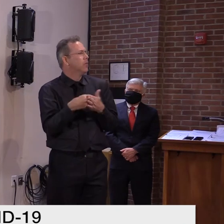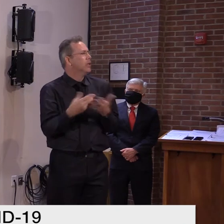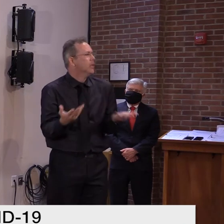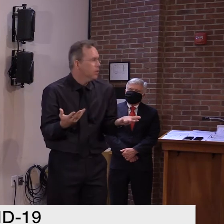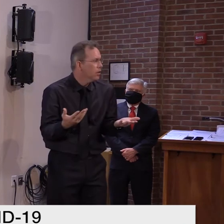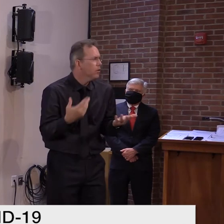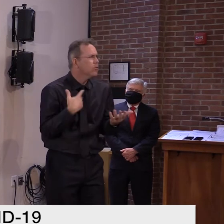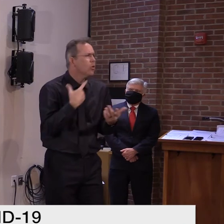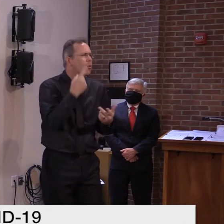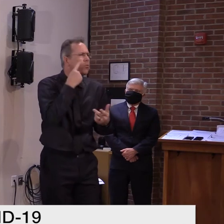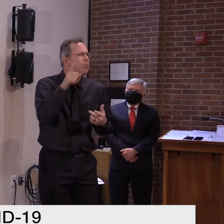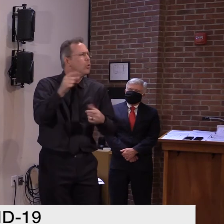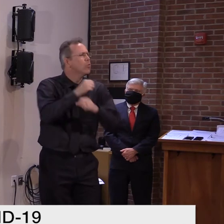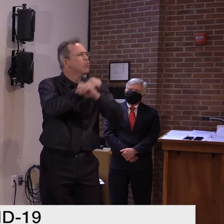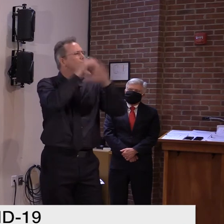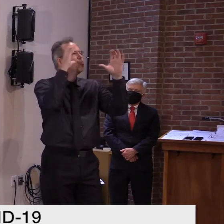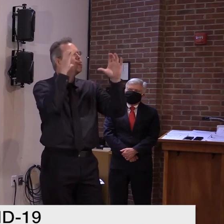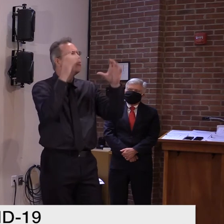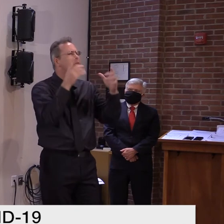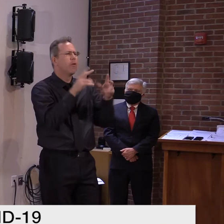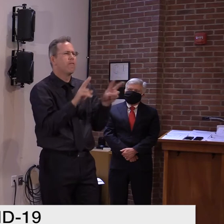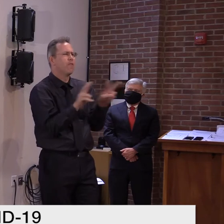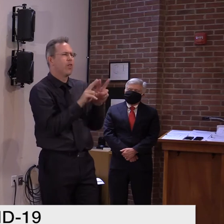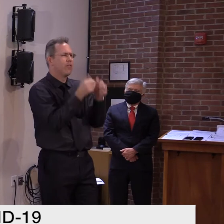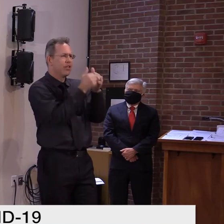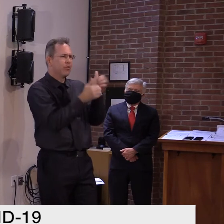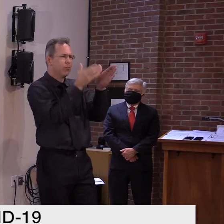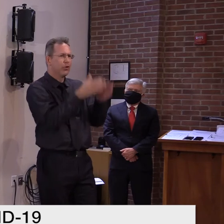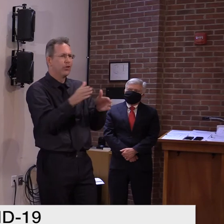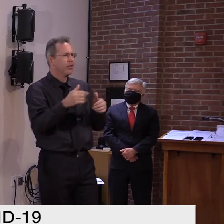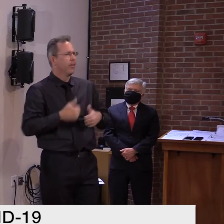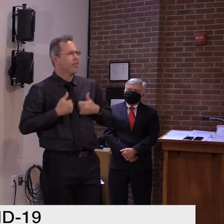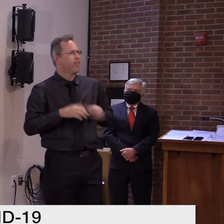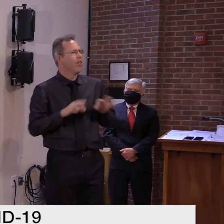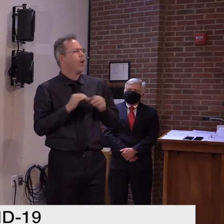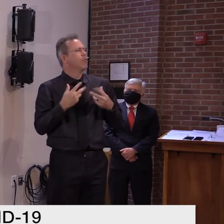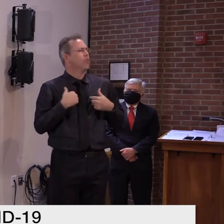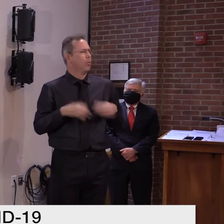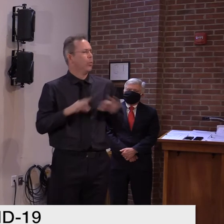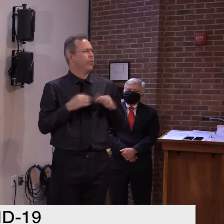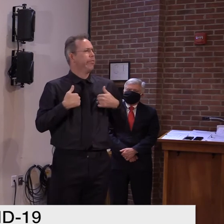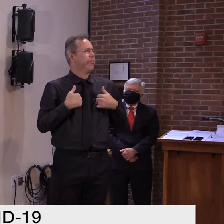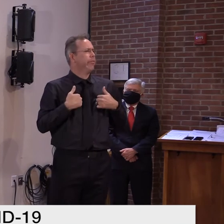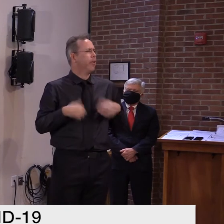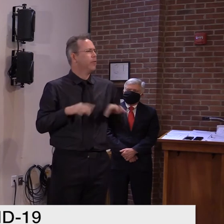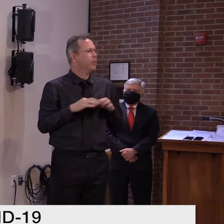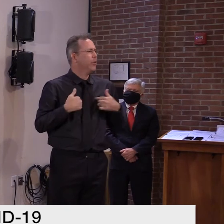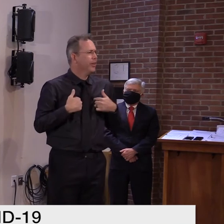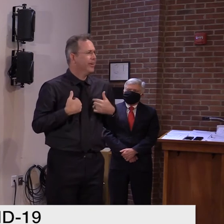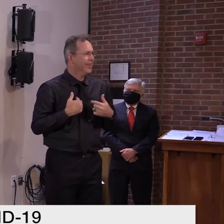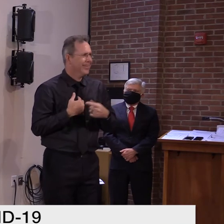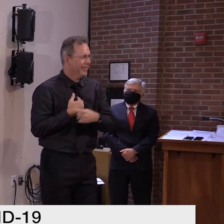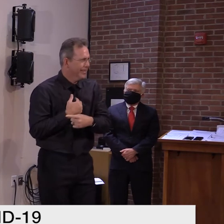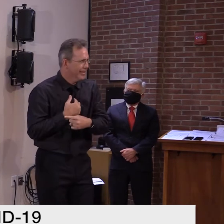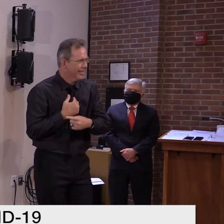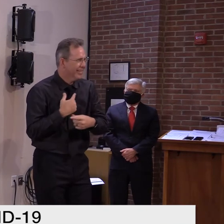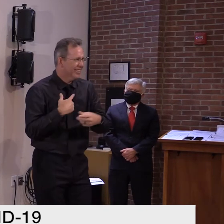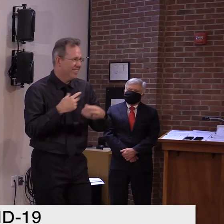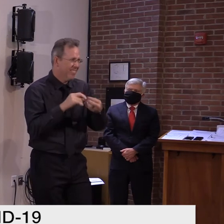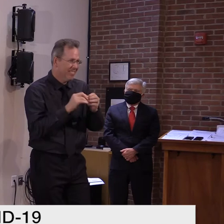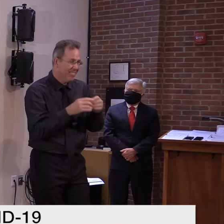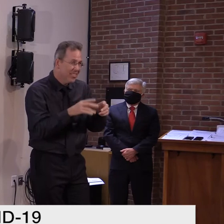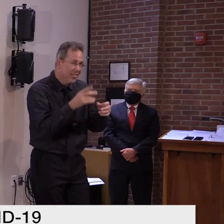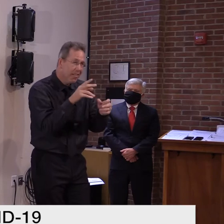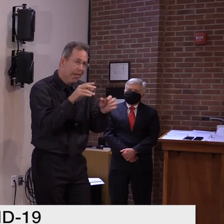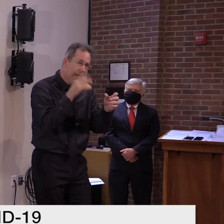economy? I would say we don't put a value, uh, like that, not a numerical value on someone's life. It's, it's like